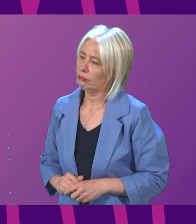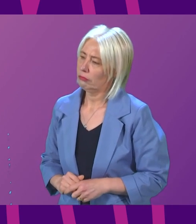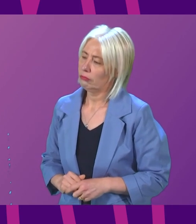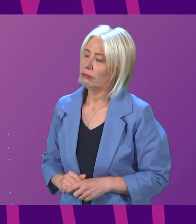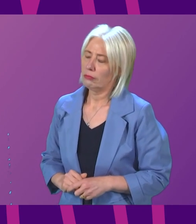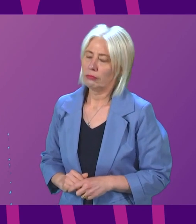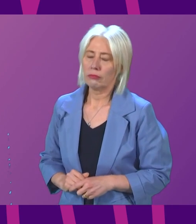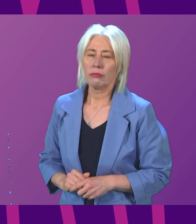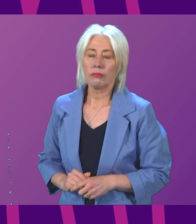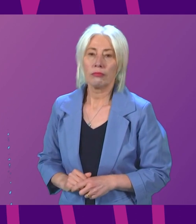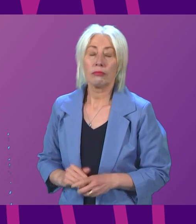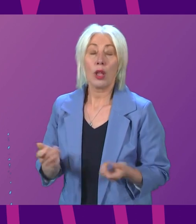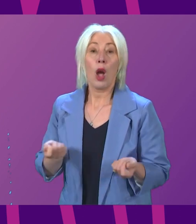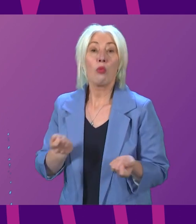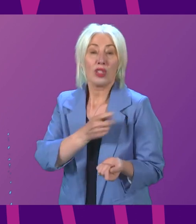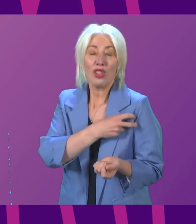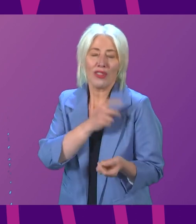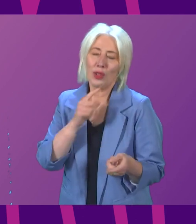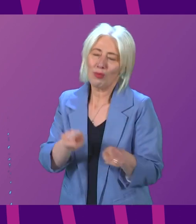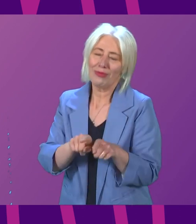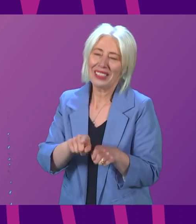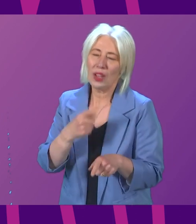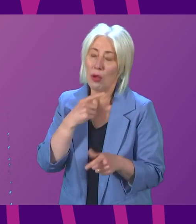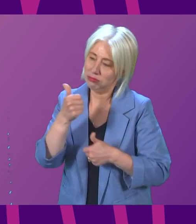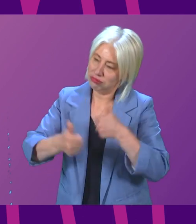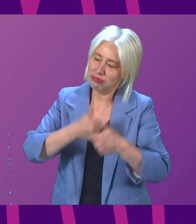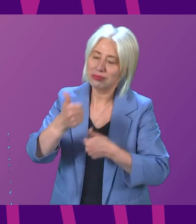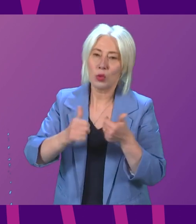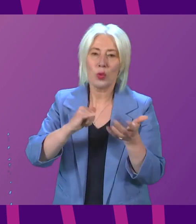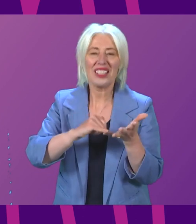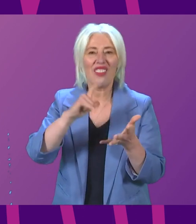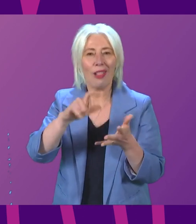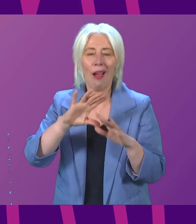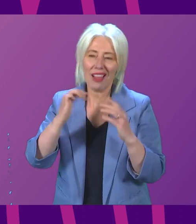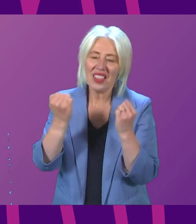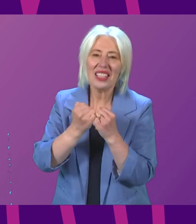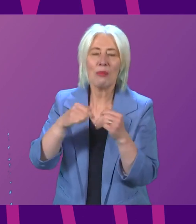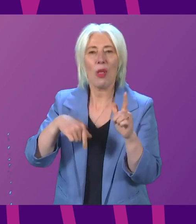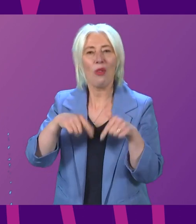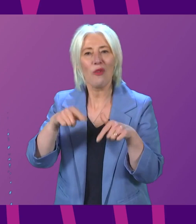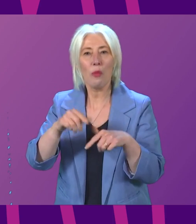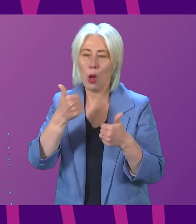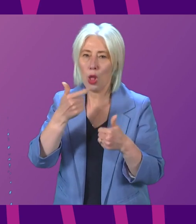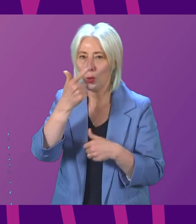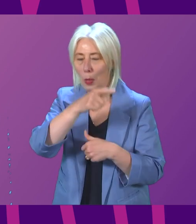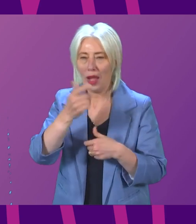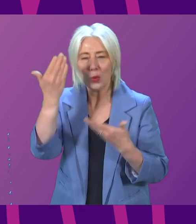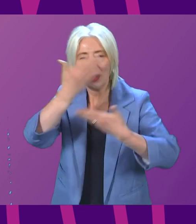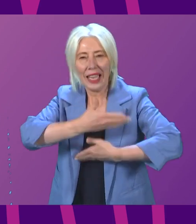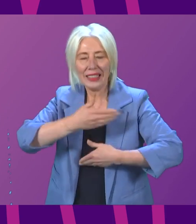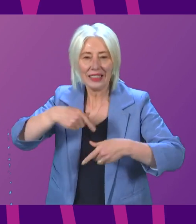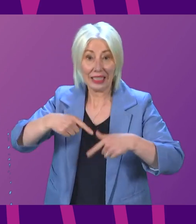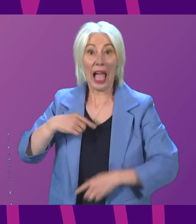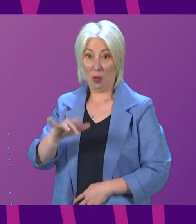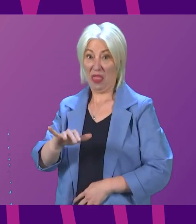Presiding Officer, can I also begin by taking the opportunity to wish Steve Clarke and the team every success at Hampden this evening. I will